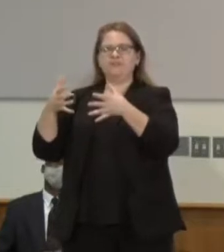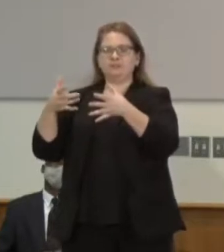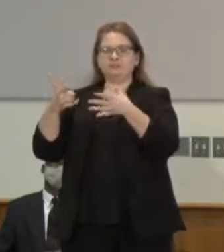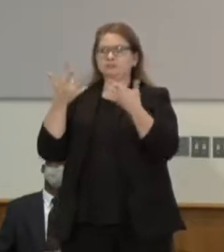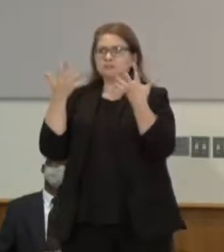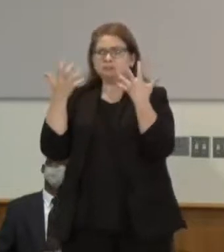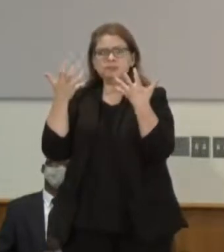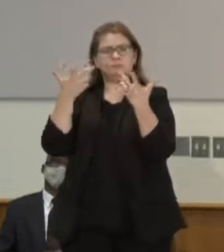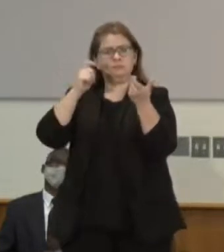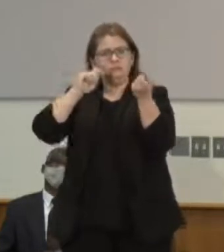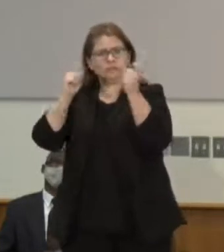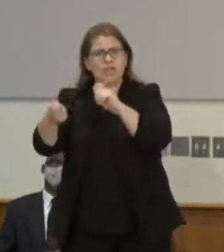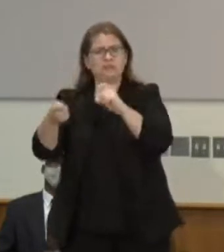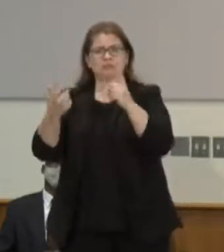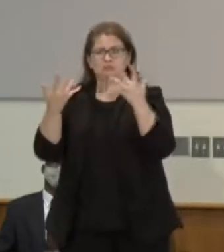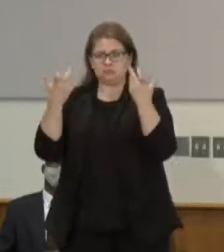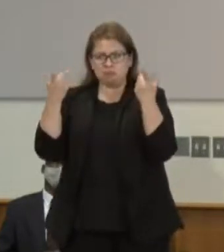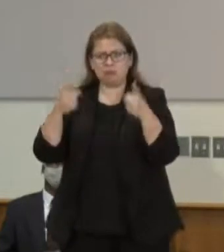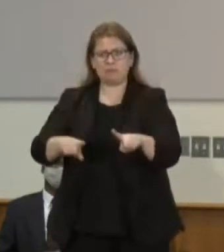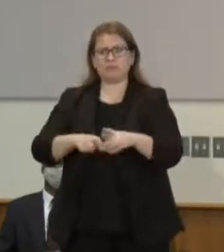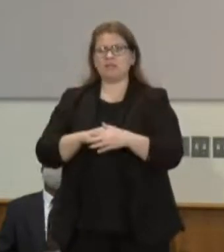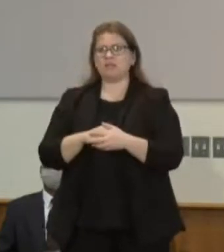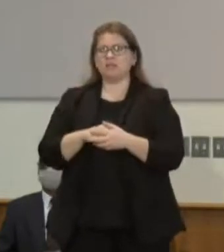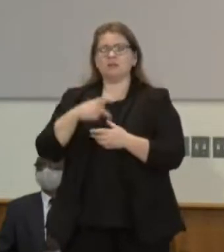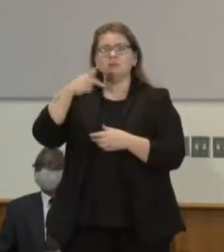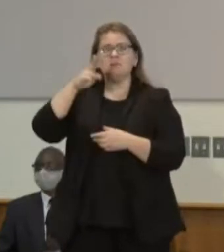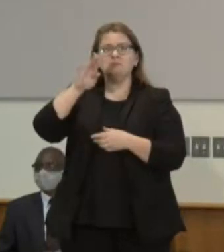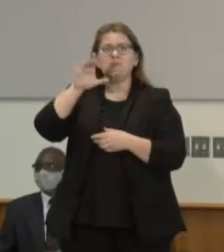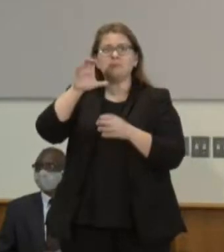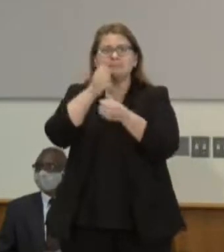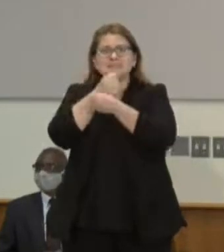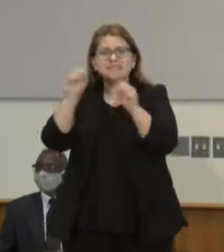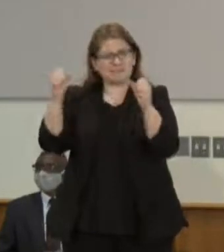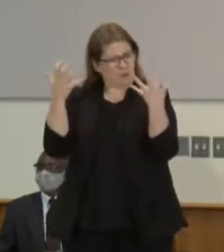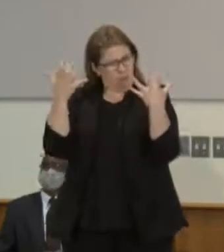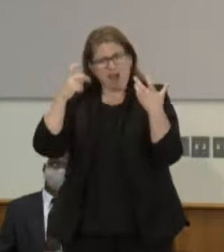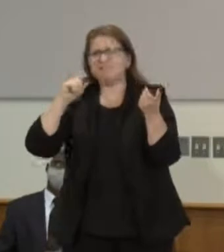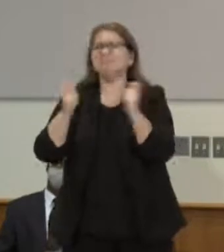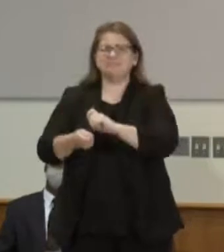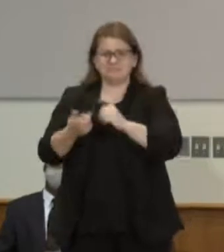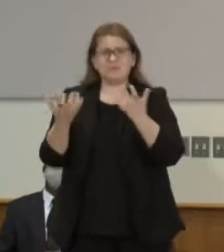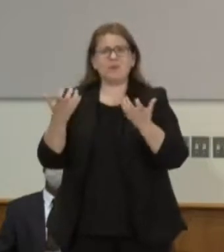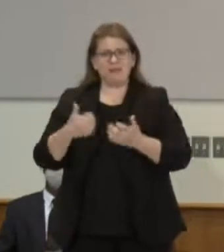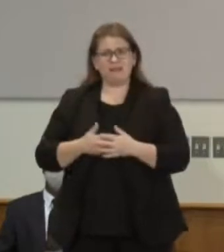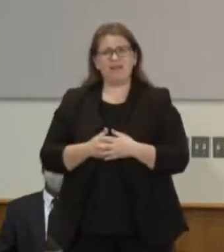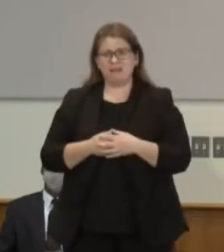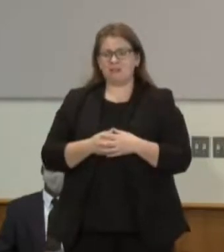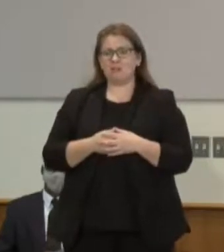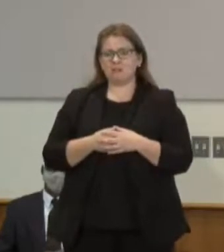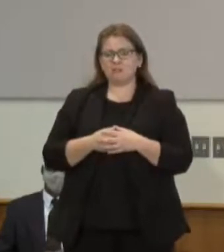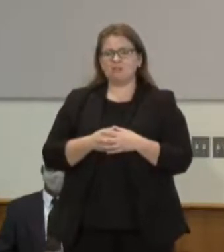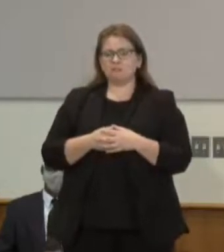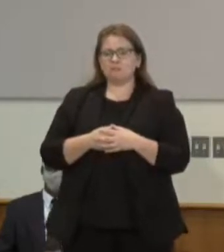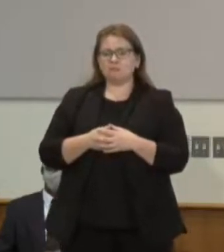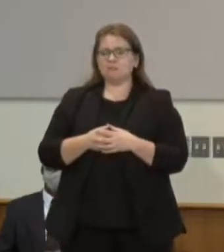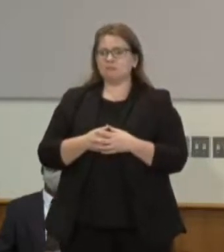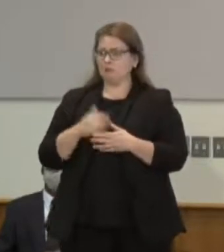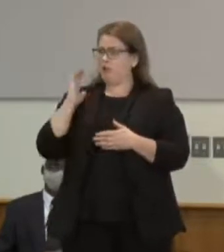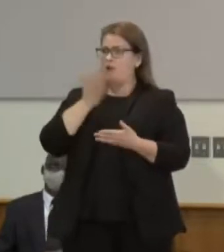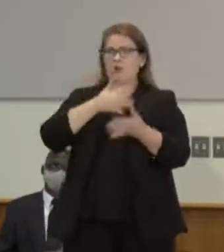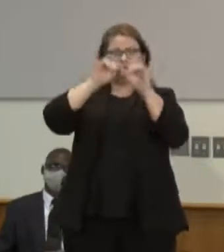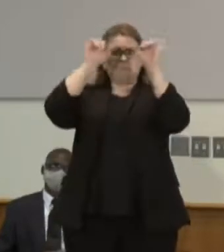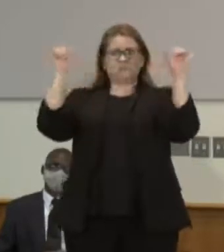you know in all our public systems and who are pointing to the waste of our criminal justice system the Koch brothers